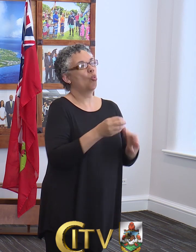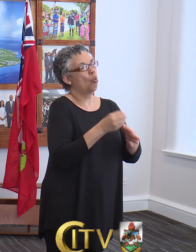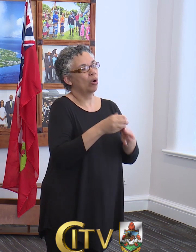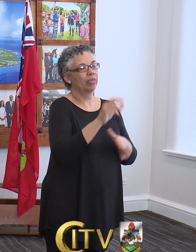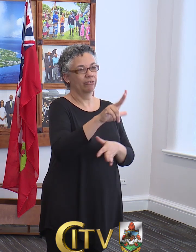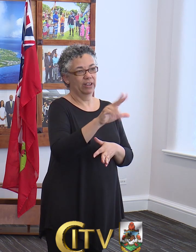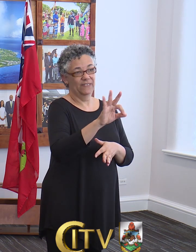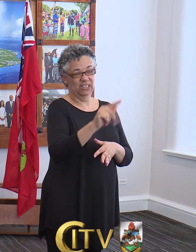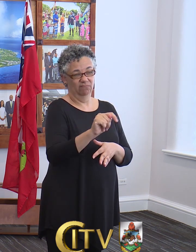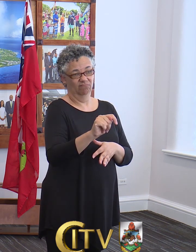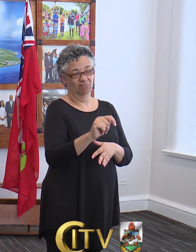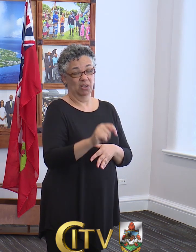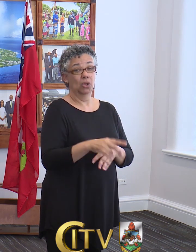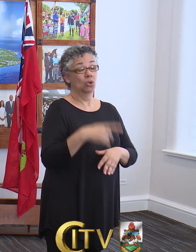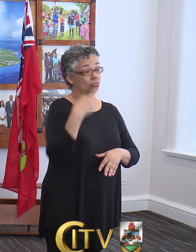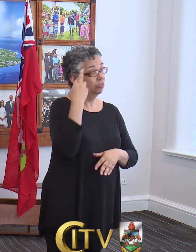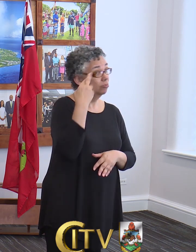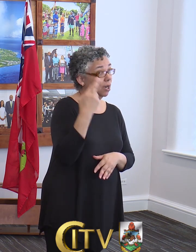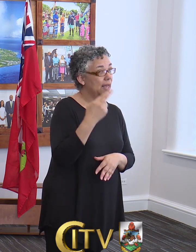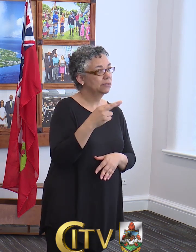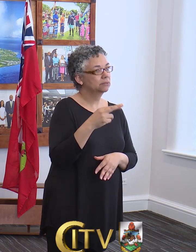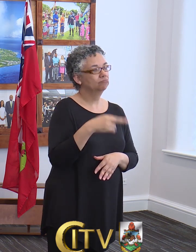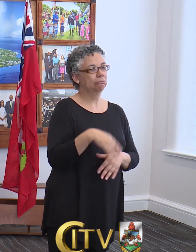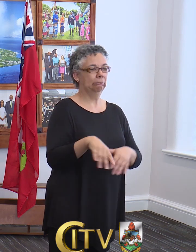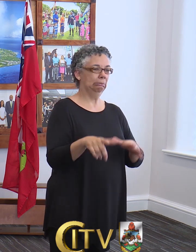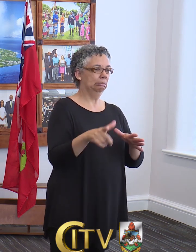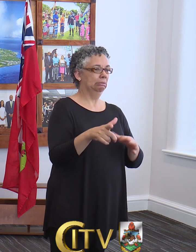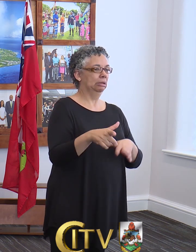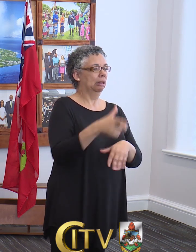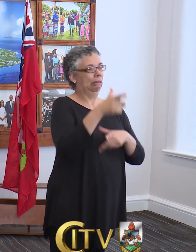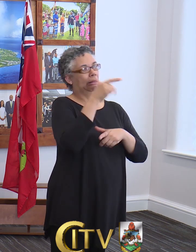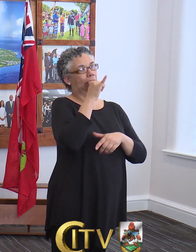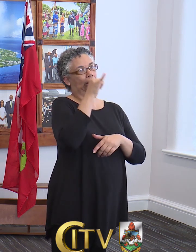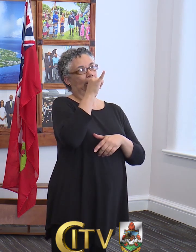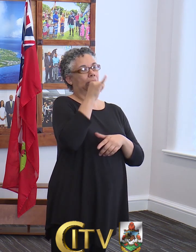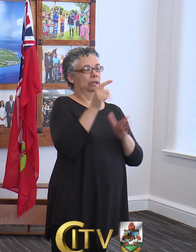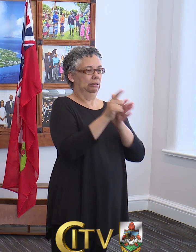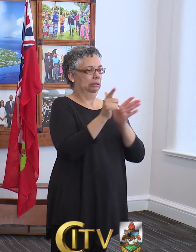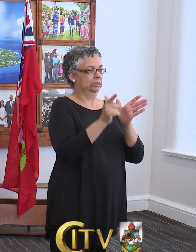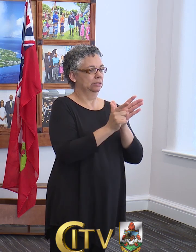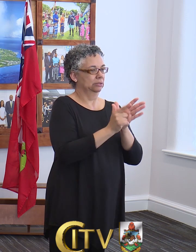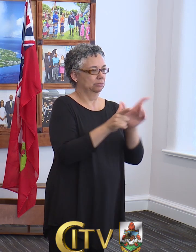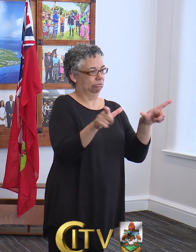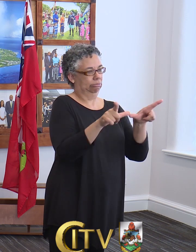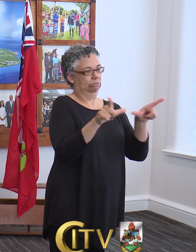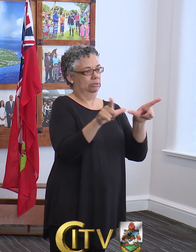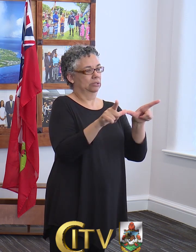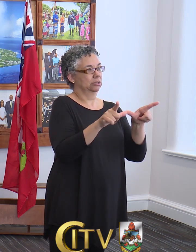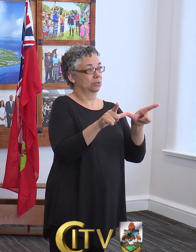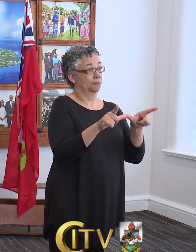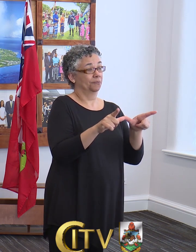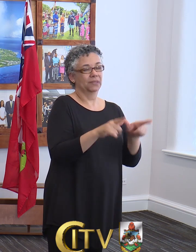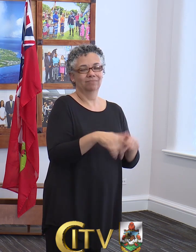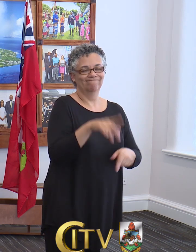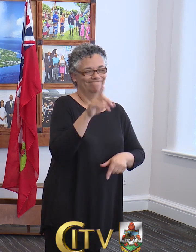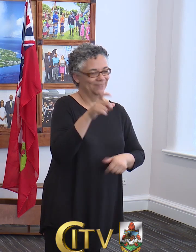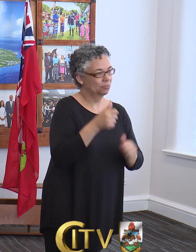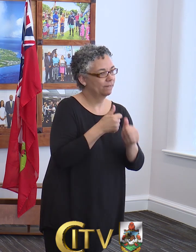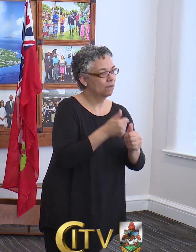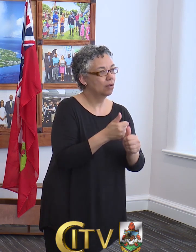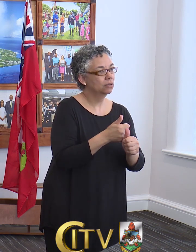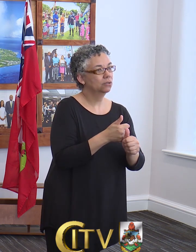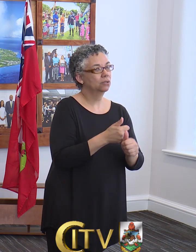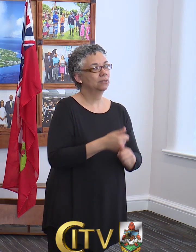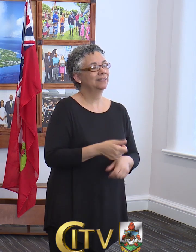close liquor license establishments. If liquor license establishments are not following the social distancing rules, they